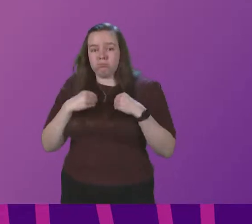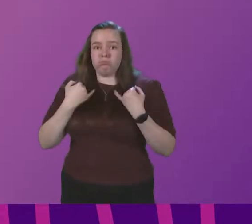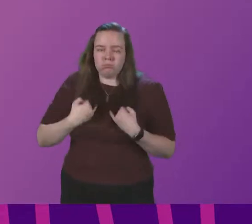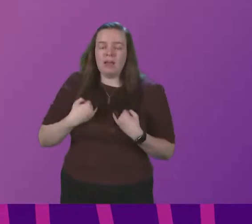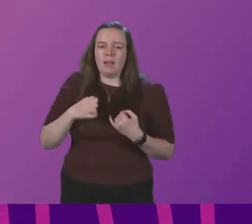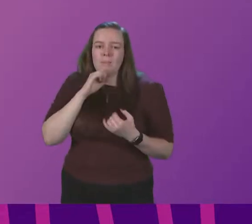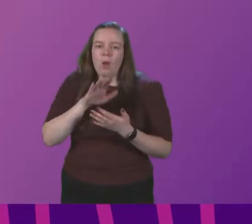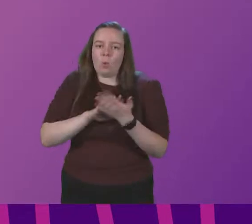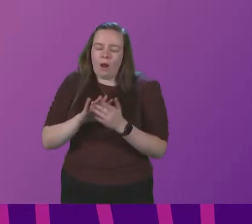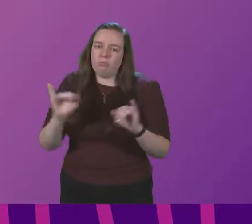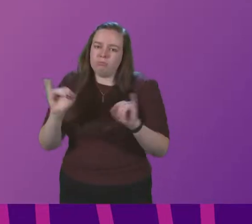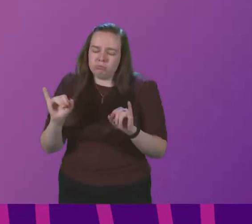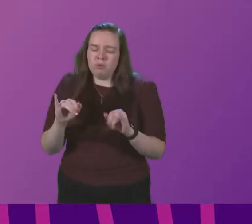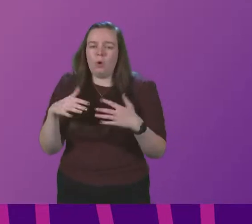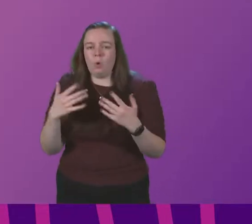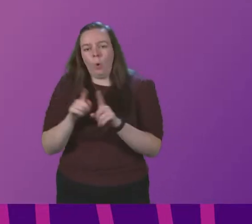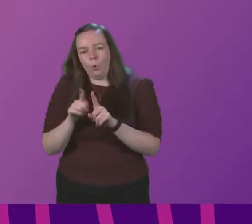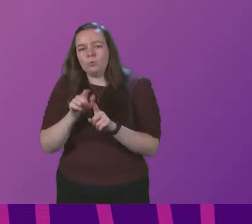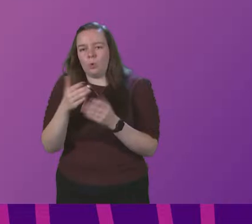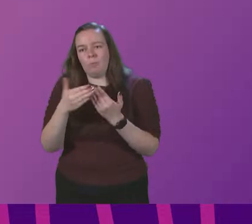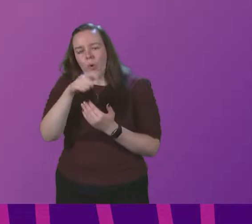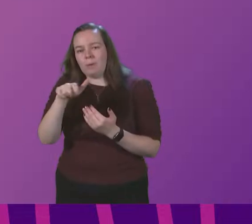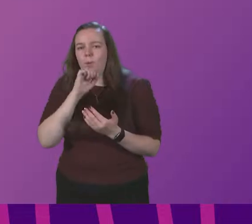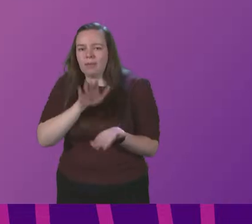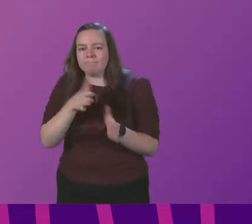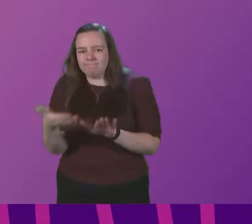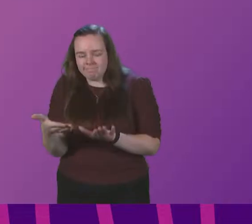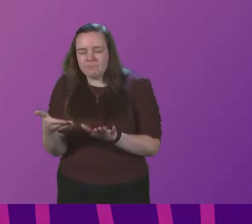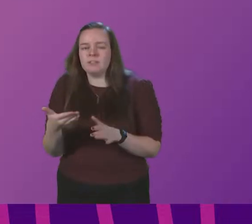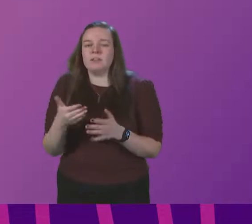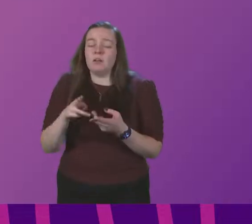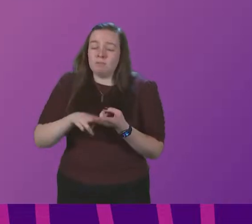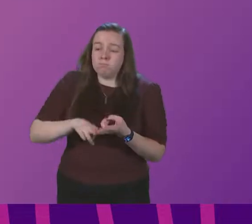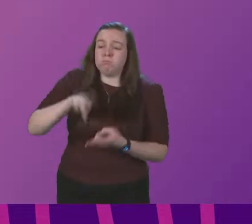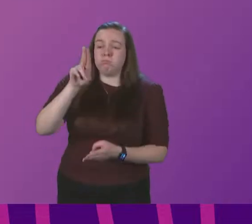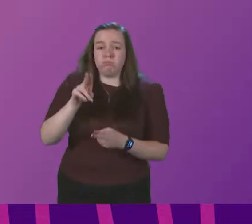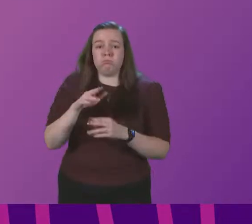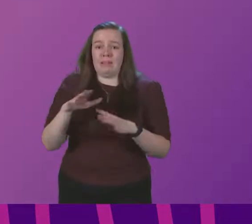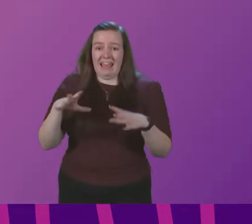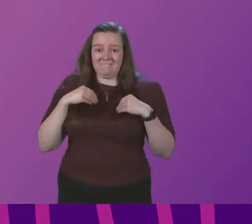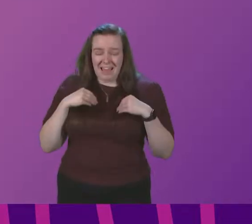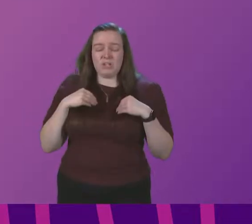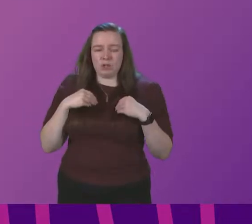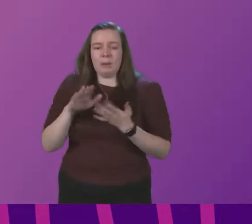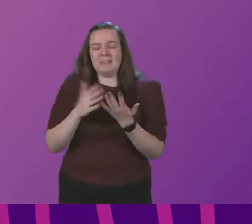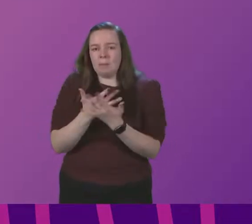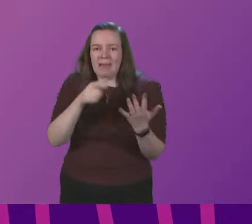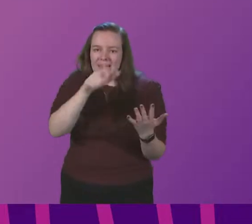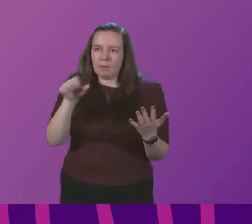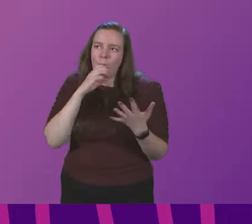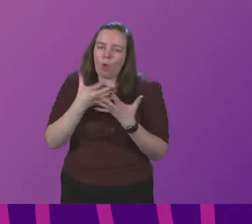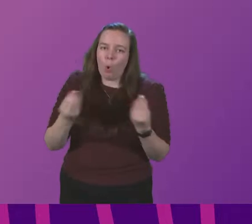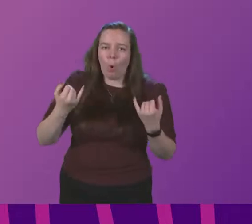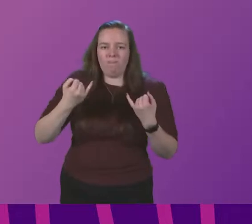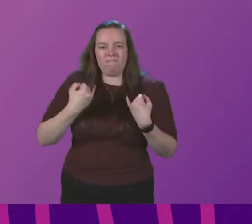illness, and tragically, more people will die. A surging level of infection will also result in many more people being off work